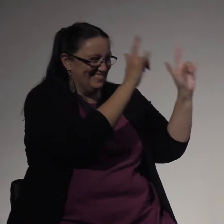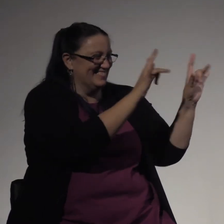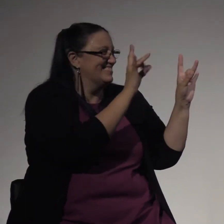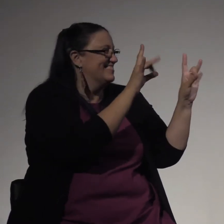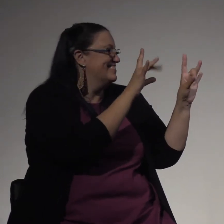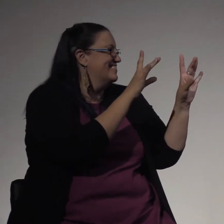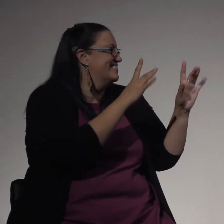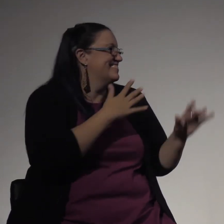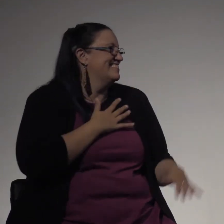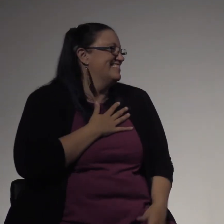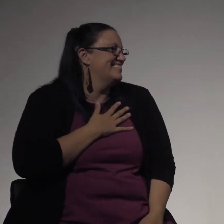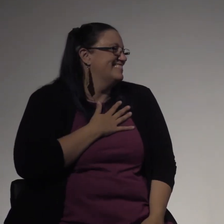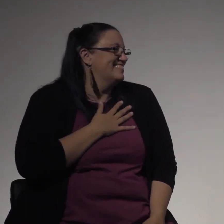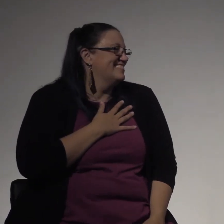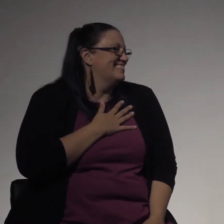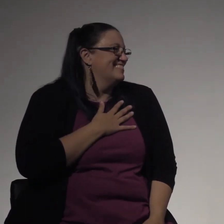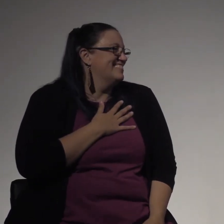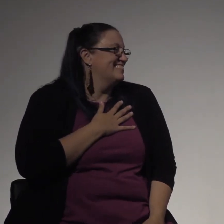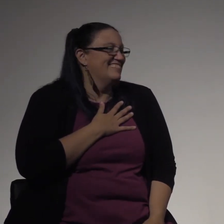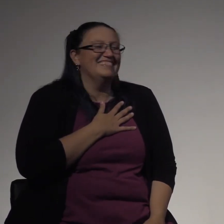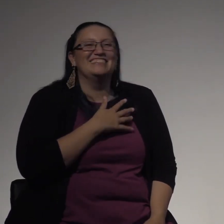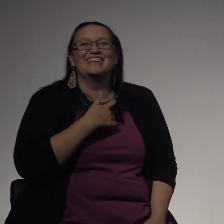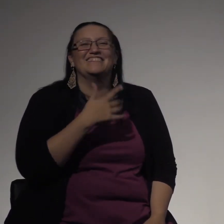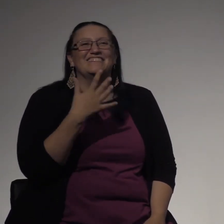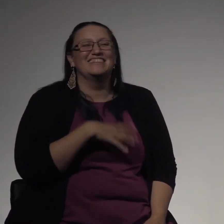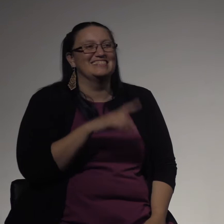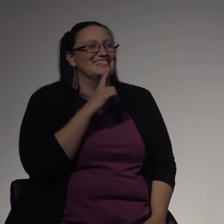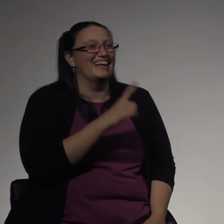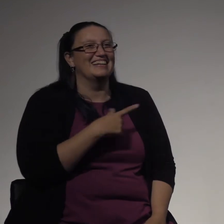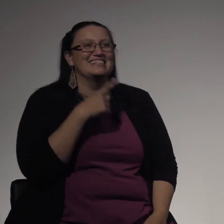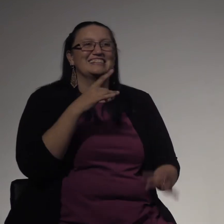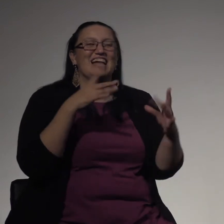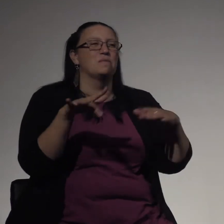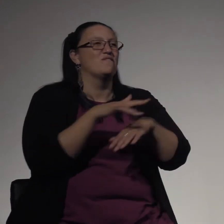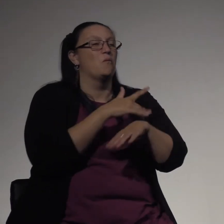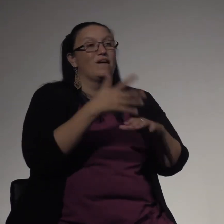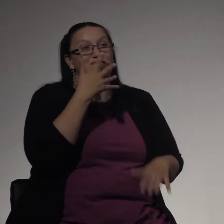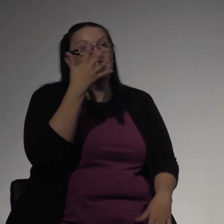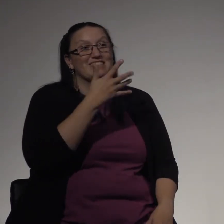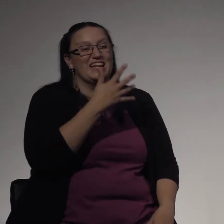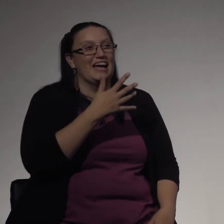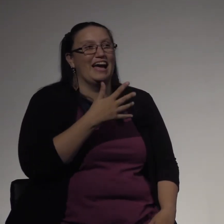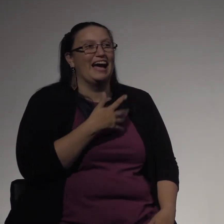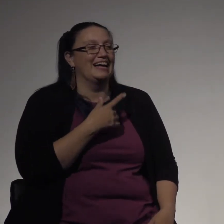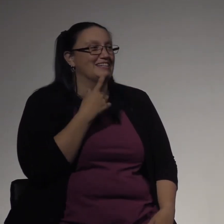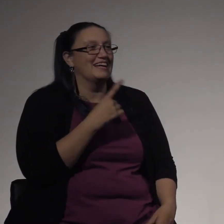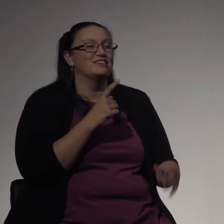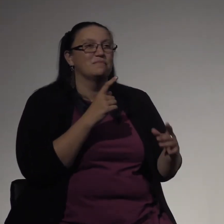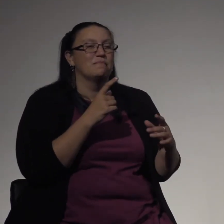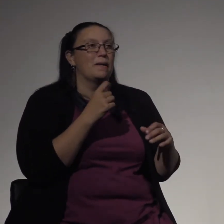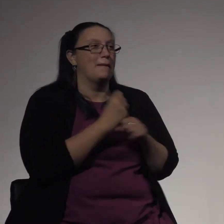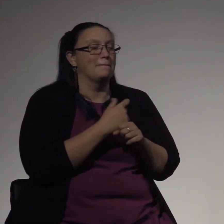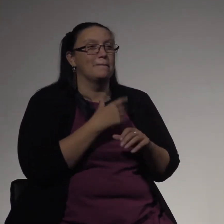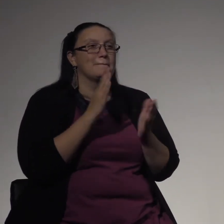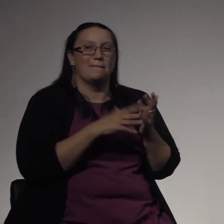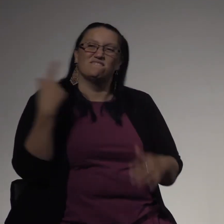She's loving it. She loves that. So just a little bit of context. I started performing when I was 15 and I dragged, I say I dragged my mum to every slam,